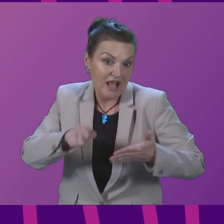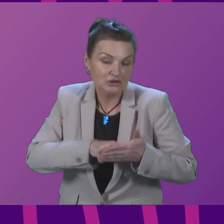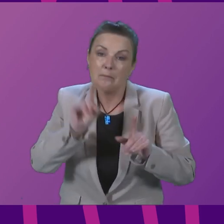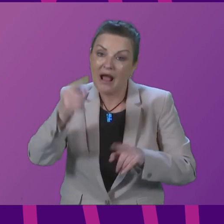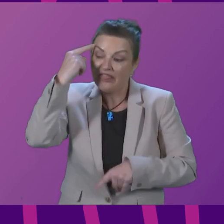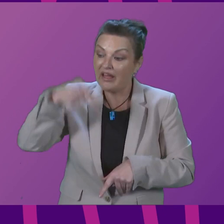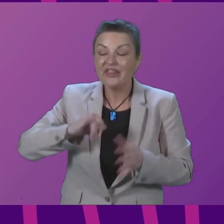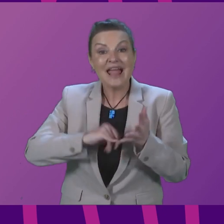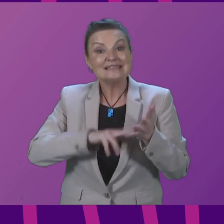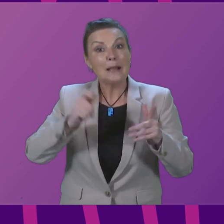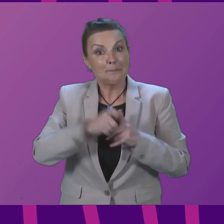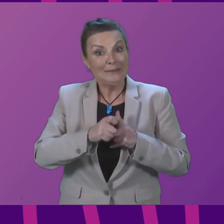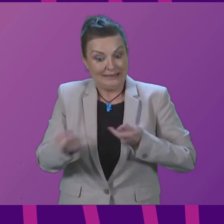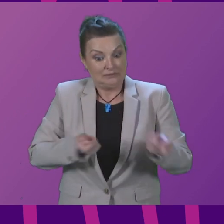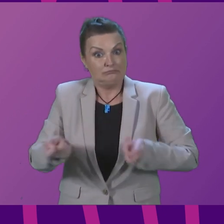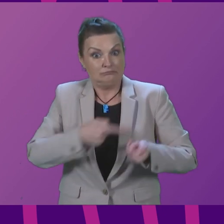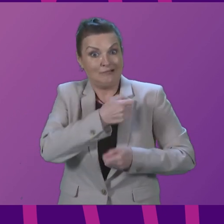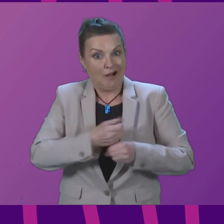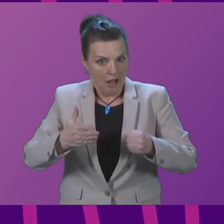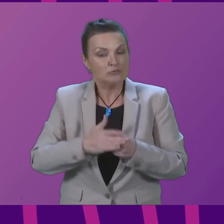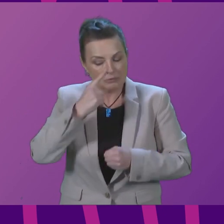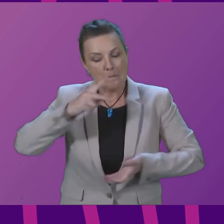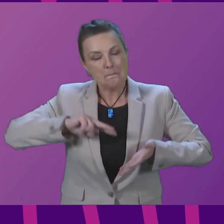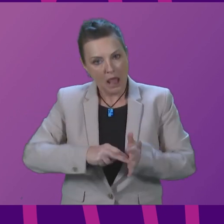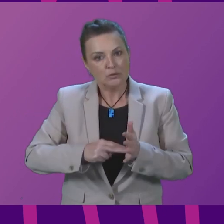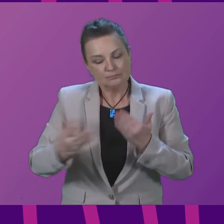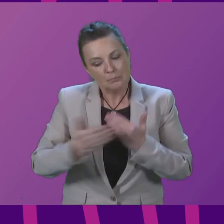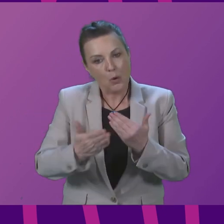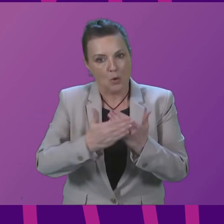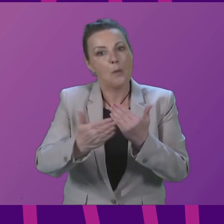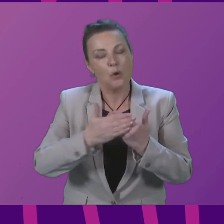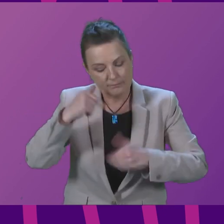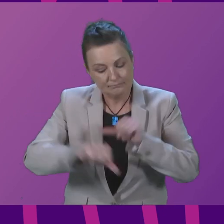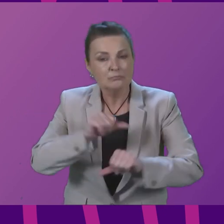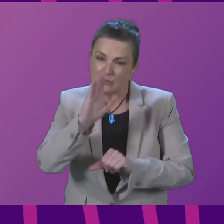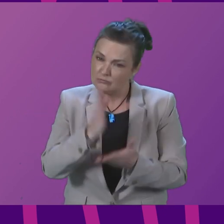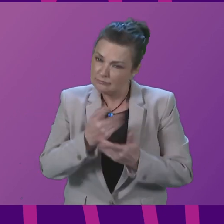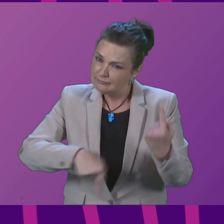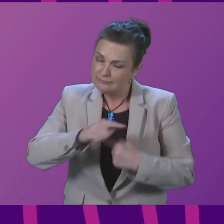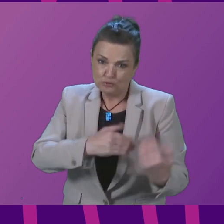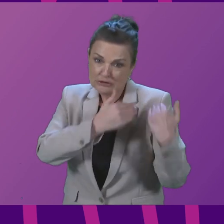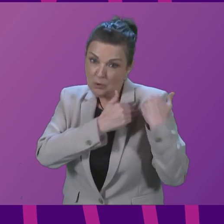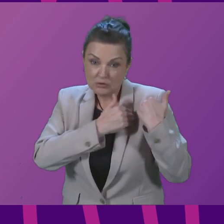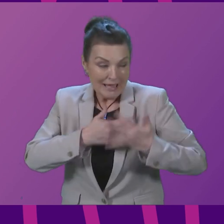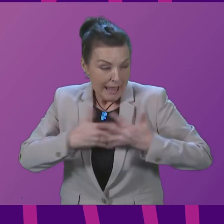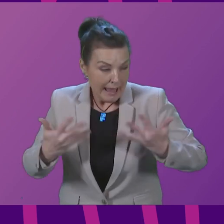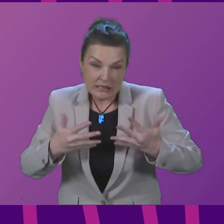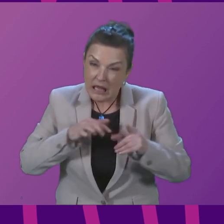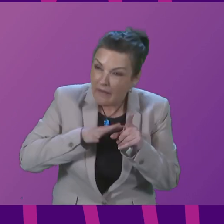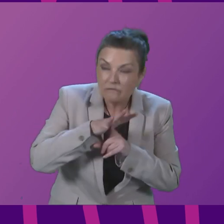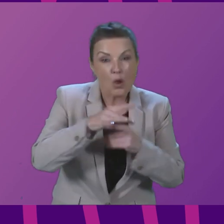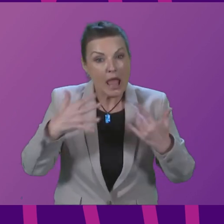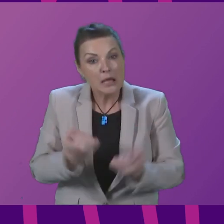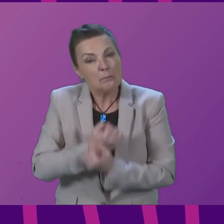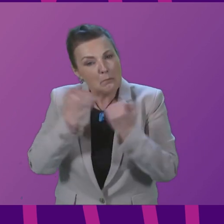current administration has plans to continue to build on that progress. But it's incumbent on all of us with any influence and power right now to do